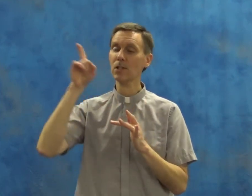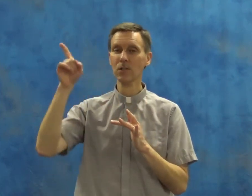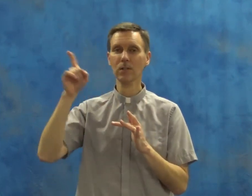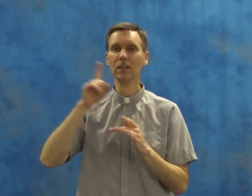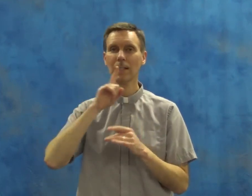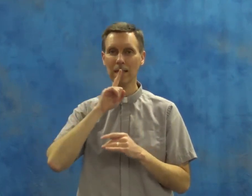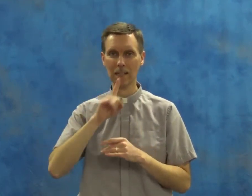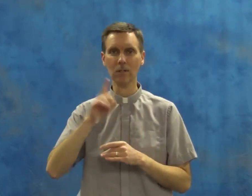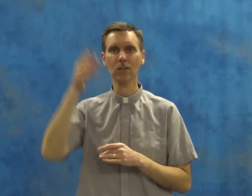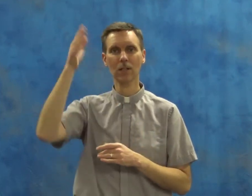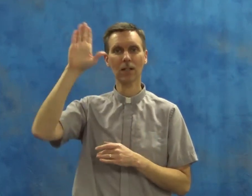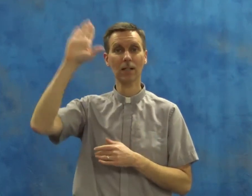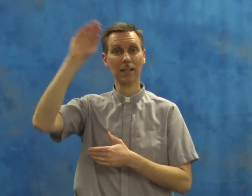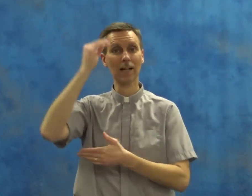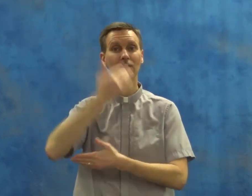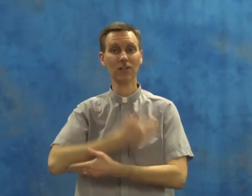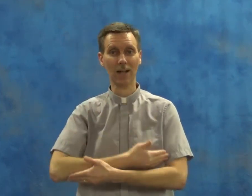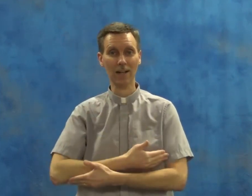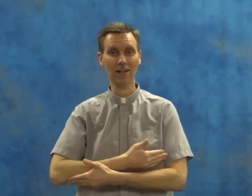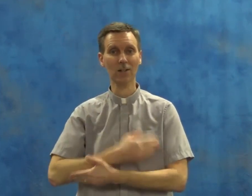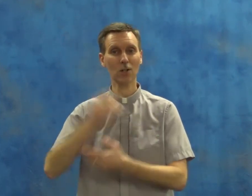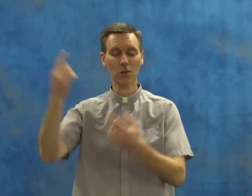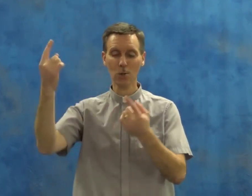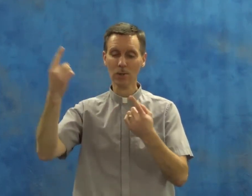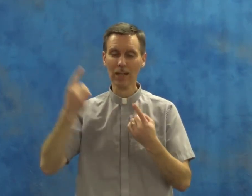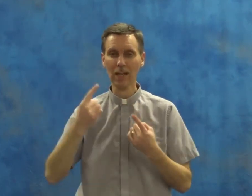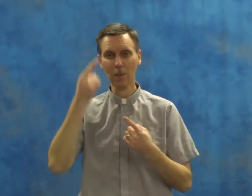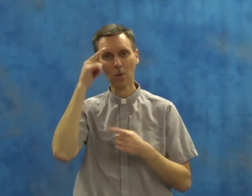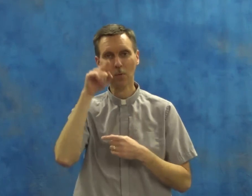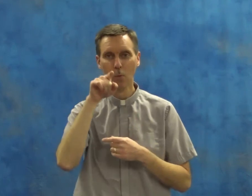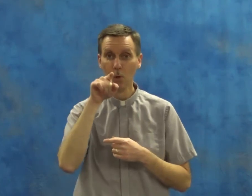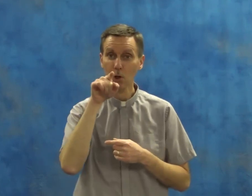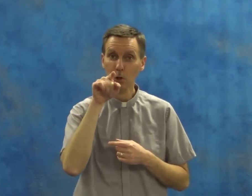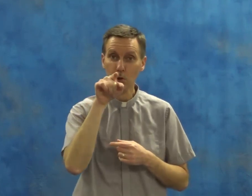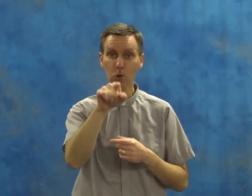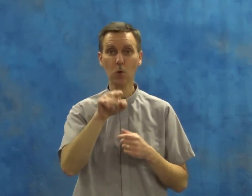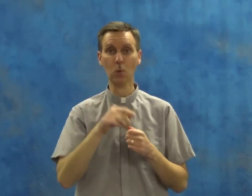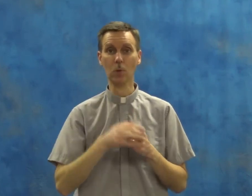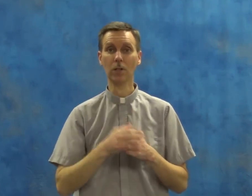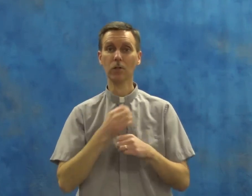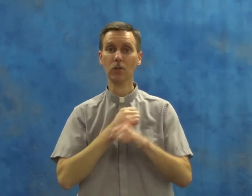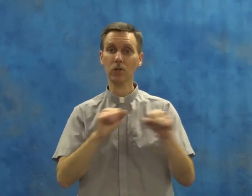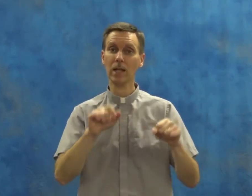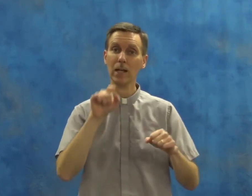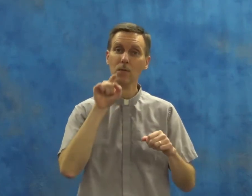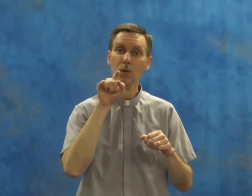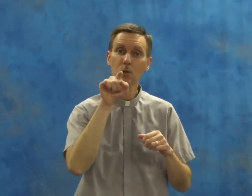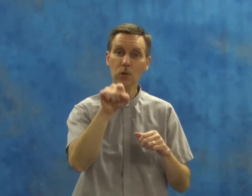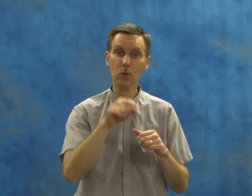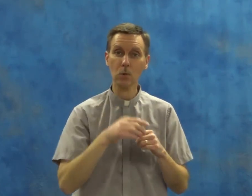is God's Son who came for you to save you